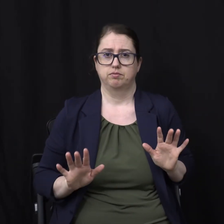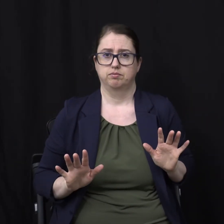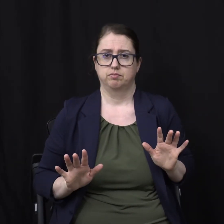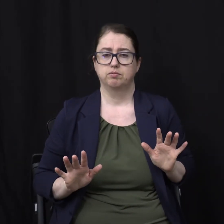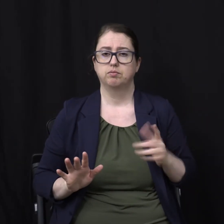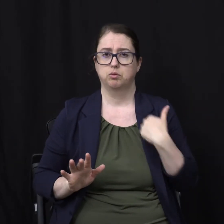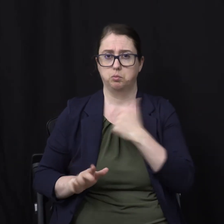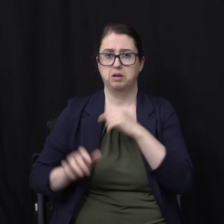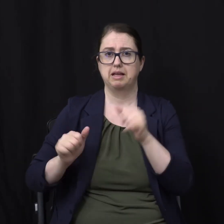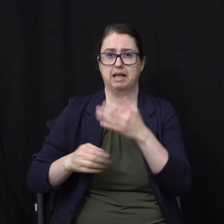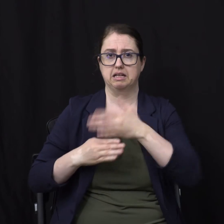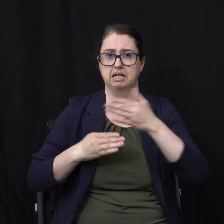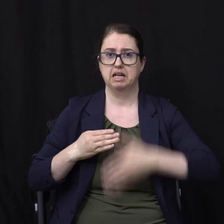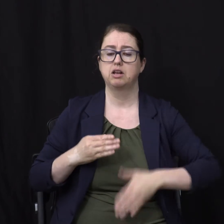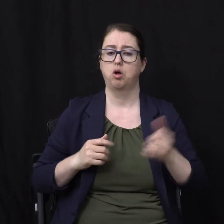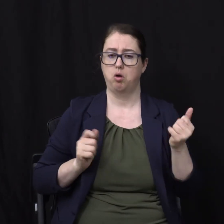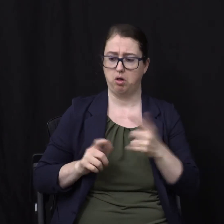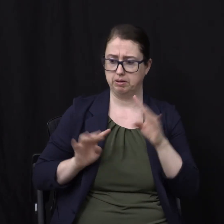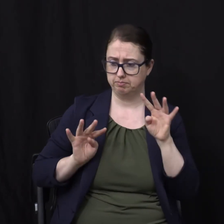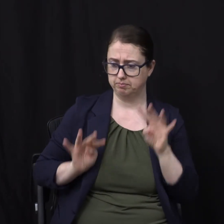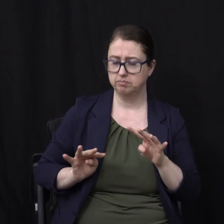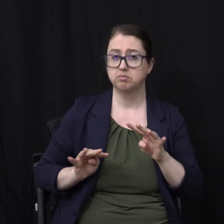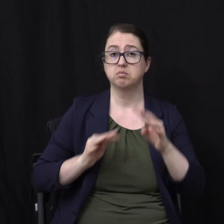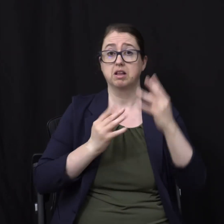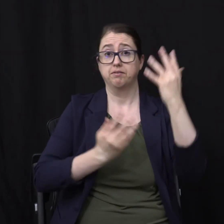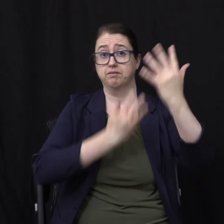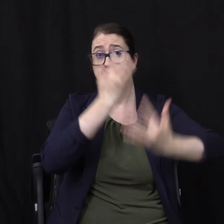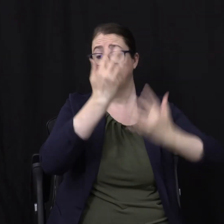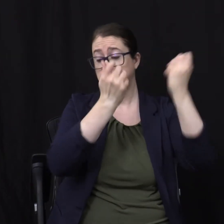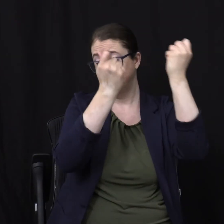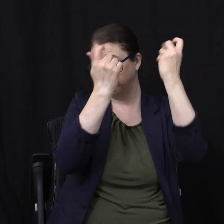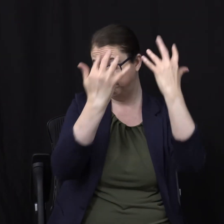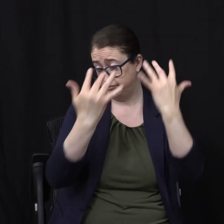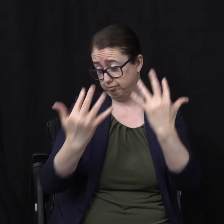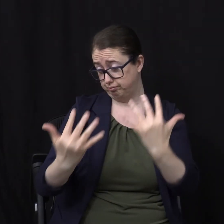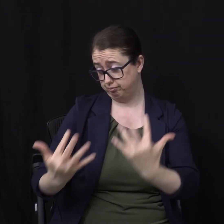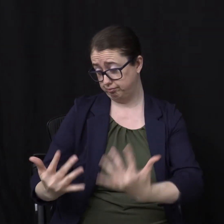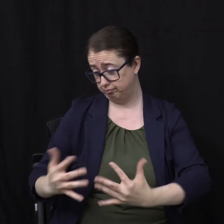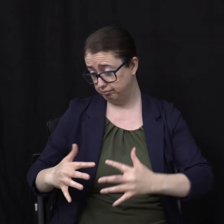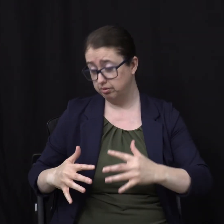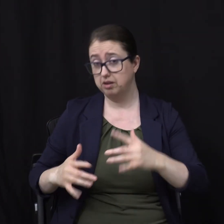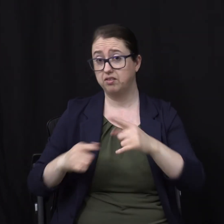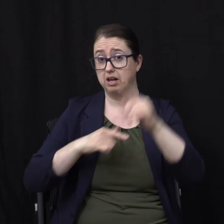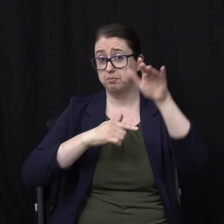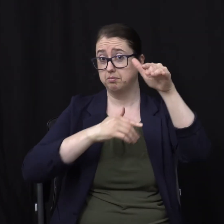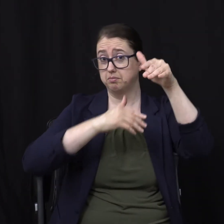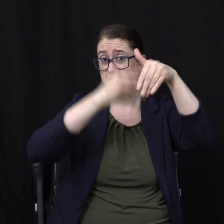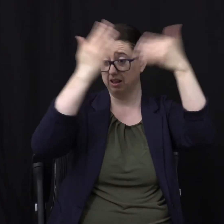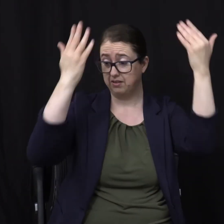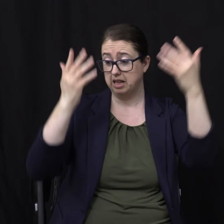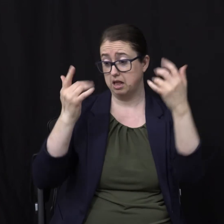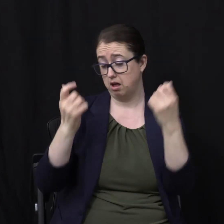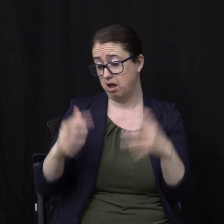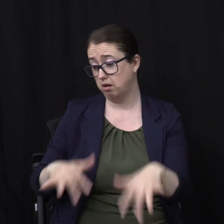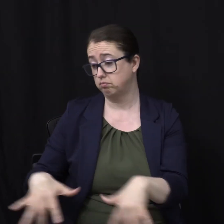We can end it now And fire Came down From God Out of heaven And devoured them